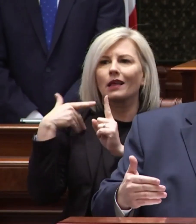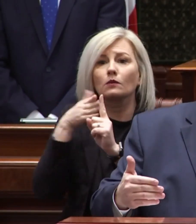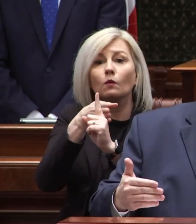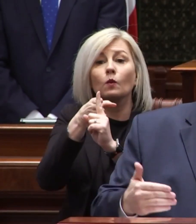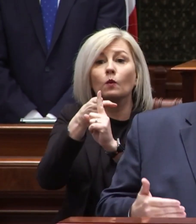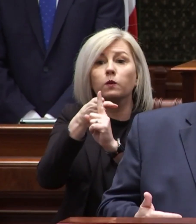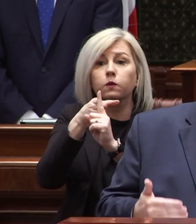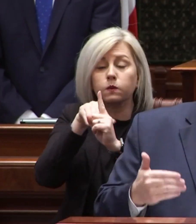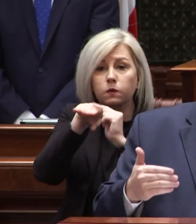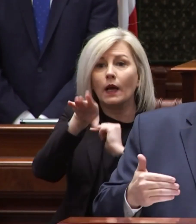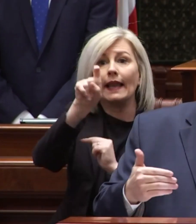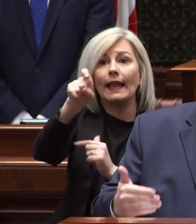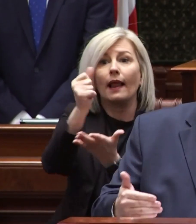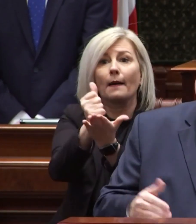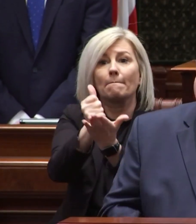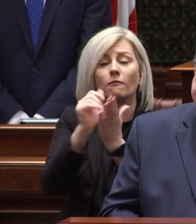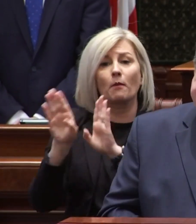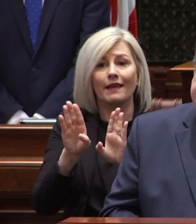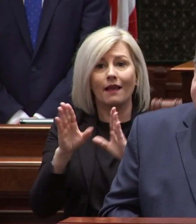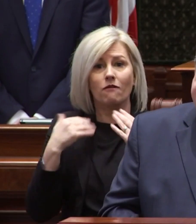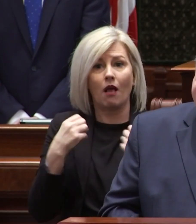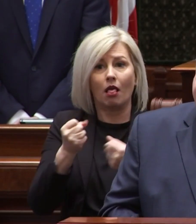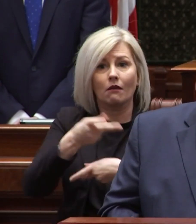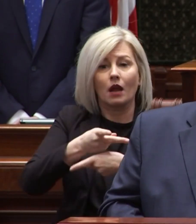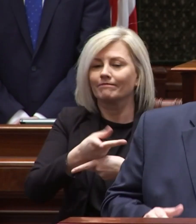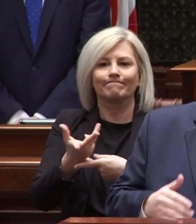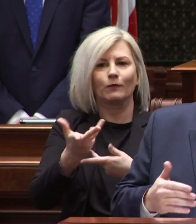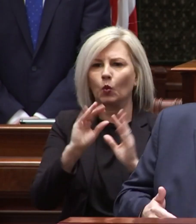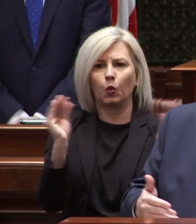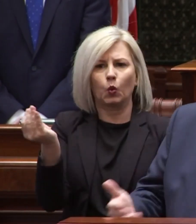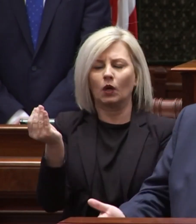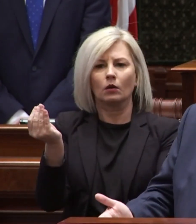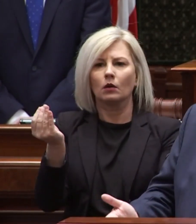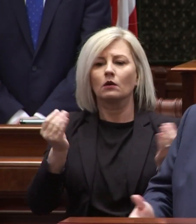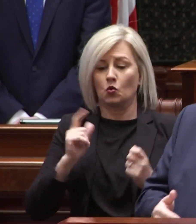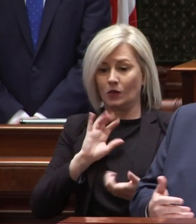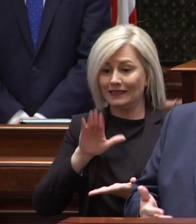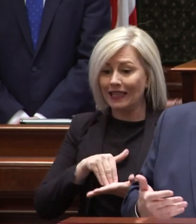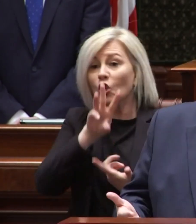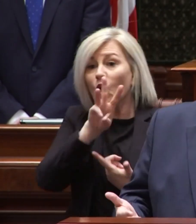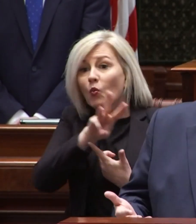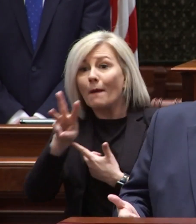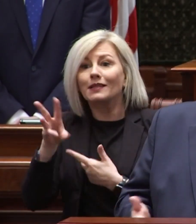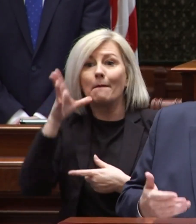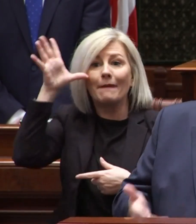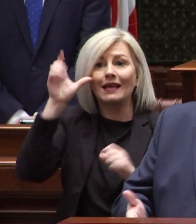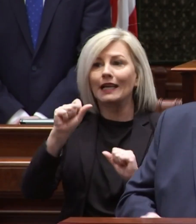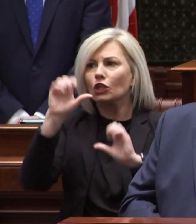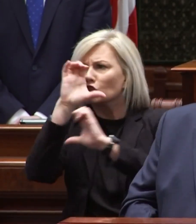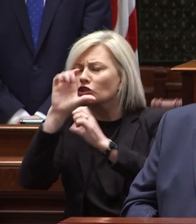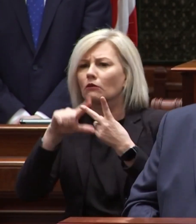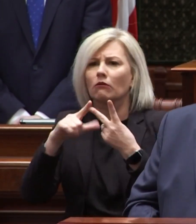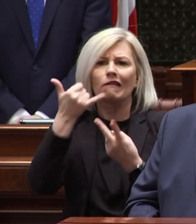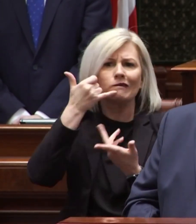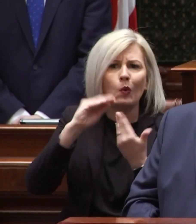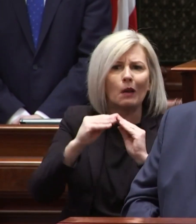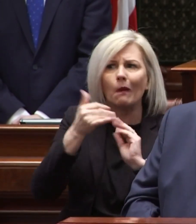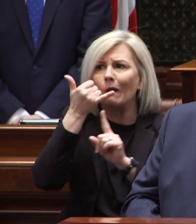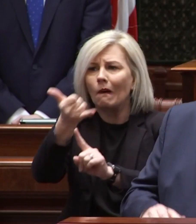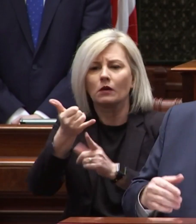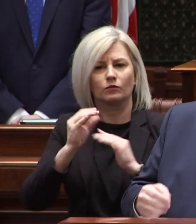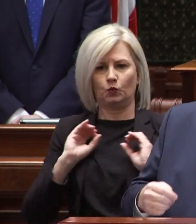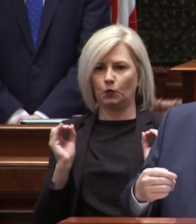walk through if they need behavioral health care there is no central website that parents can search or phone number to call